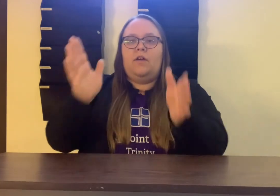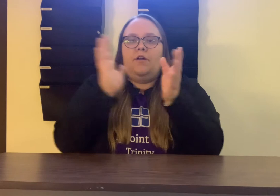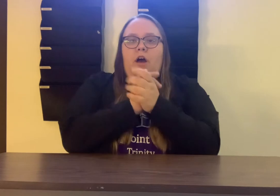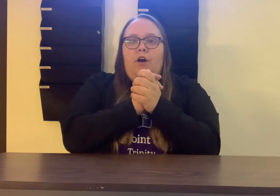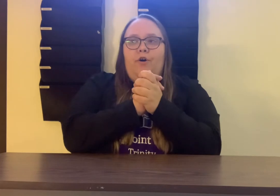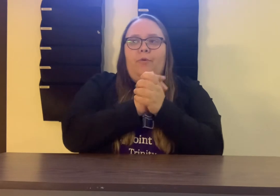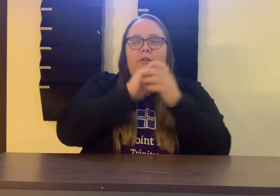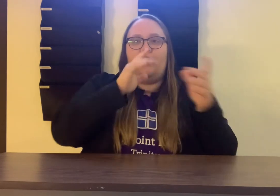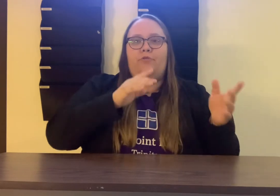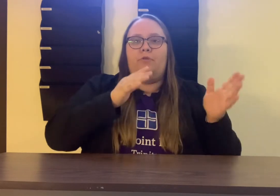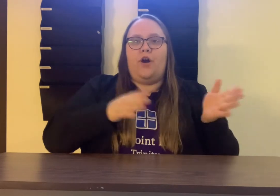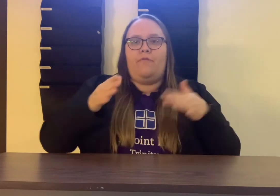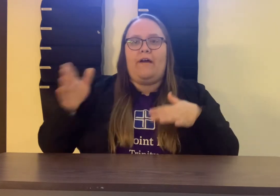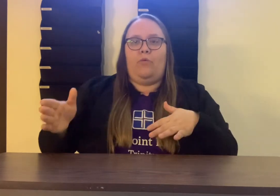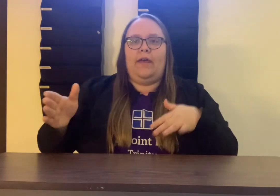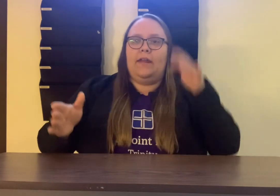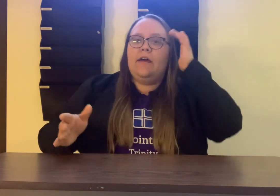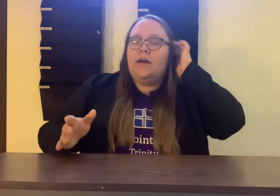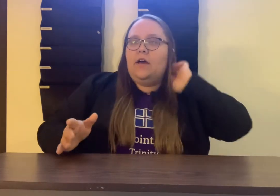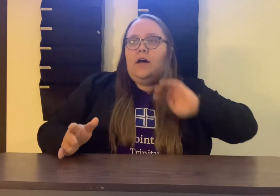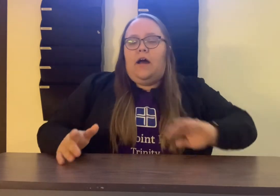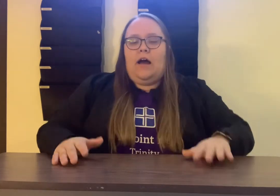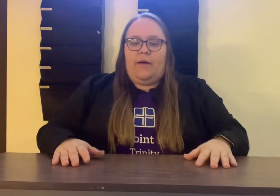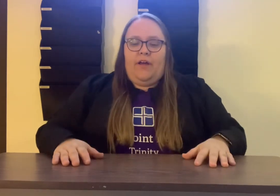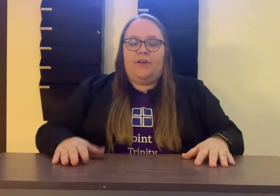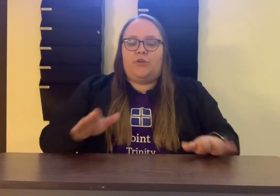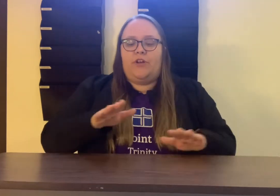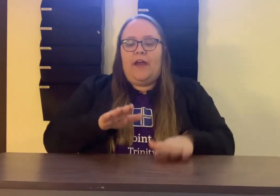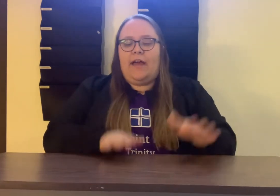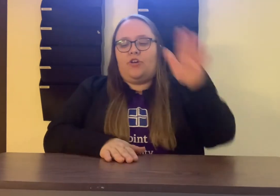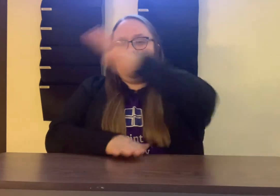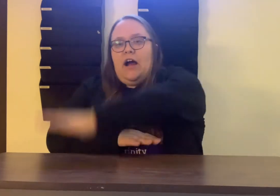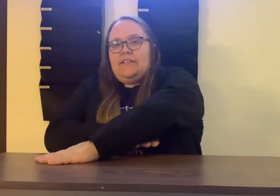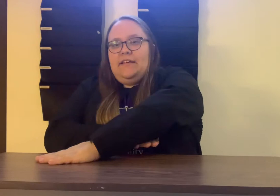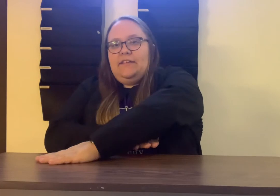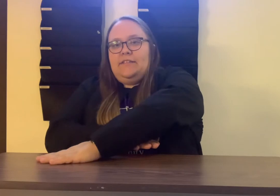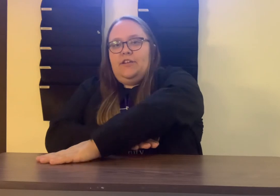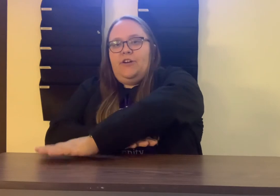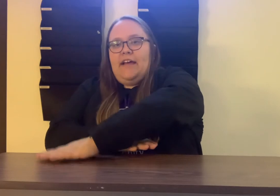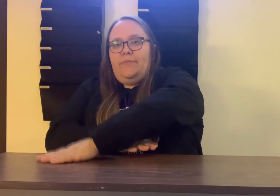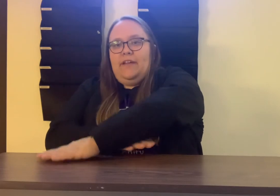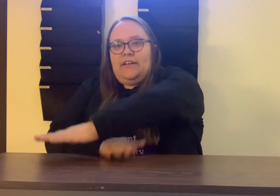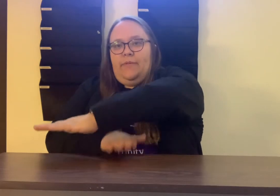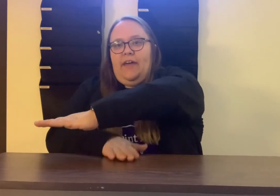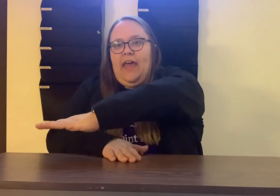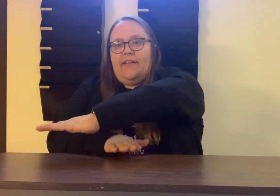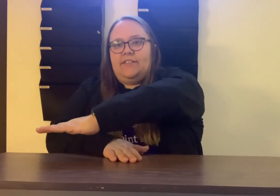Go. And you'll go through a go fight win. So when your hand crosses, your next beat is going to be the hand that's still